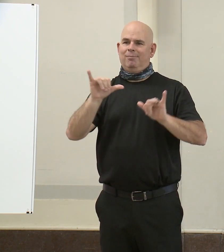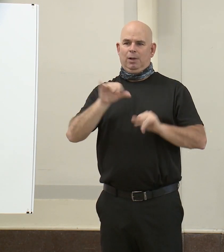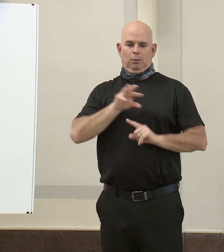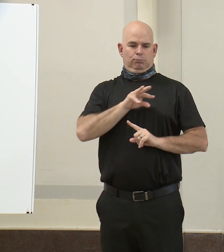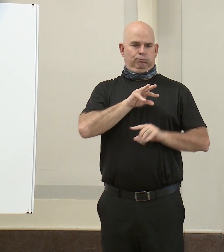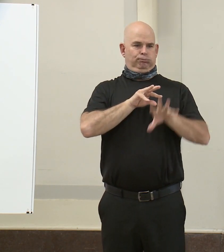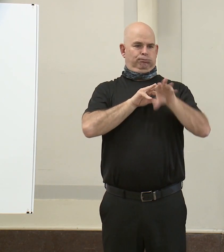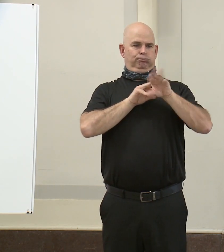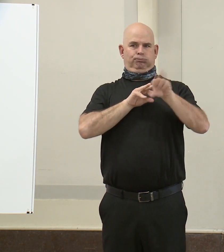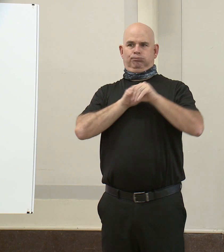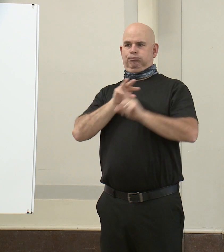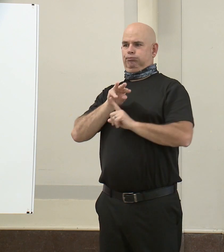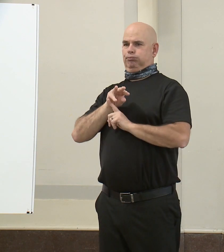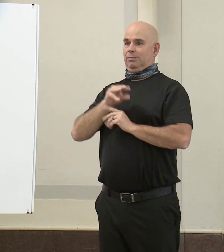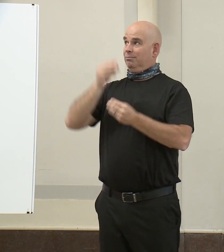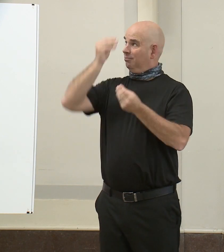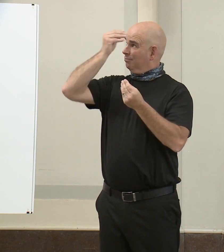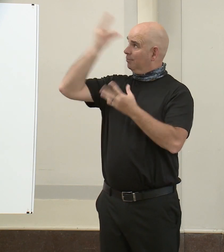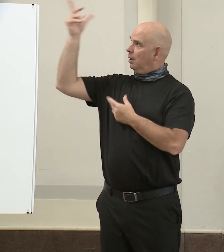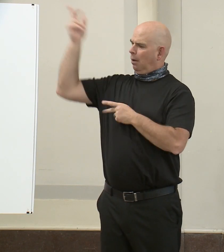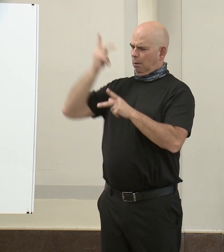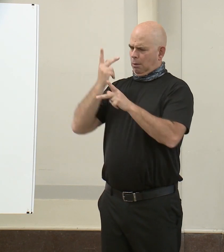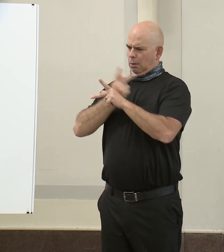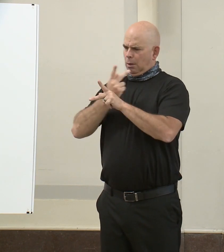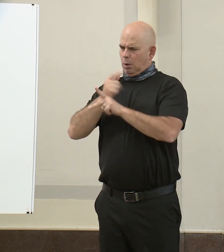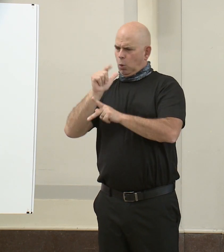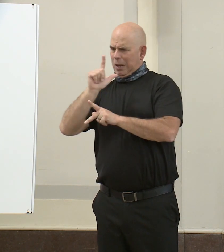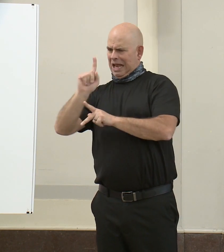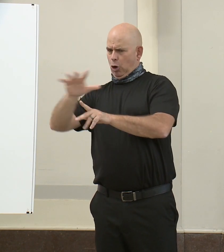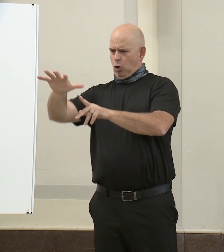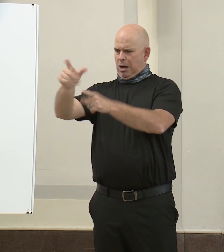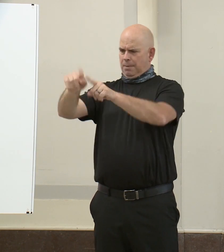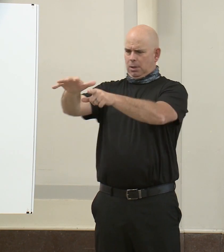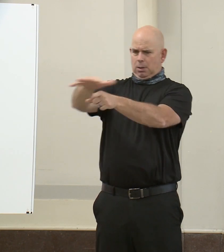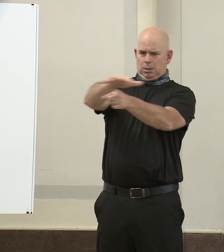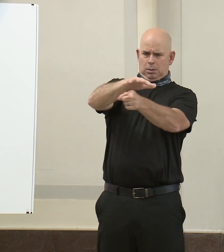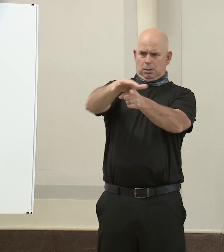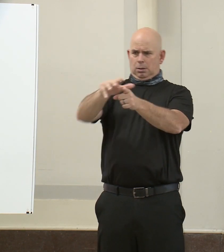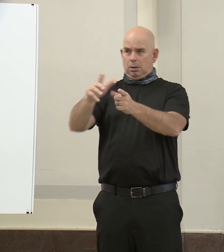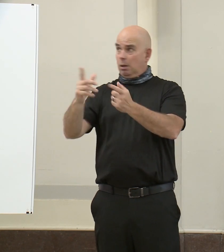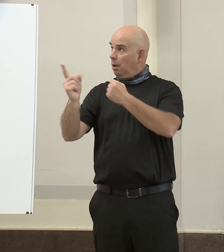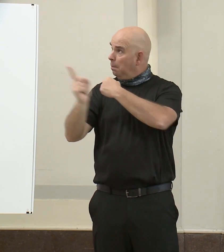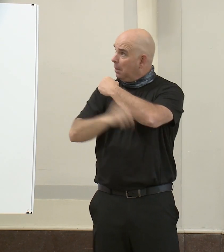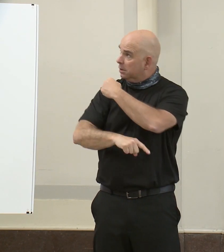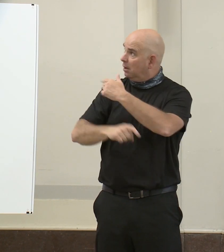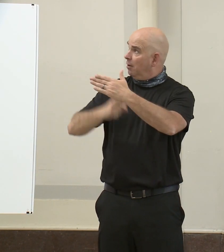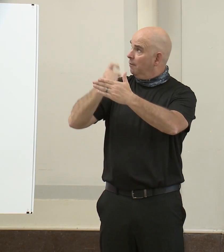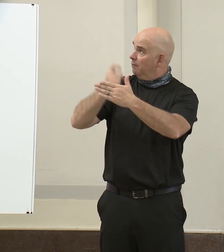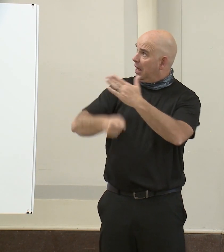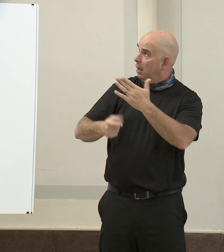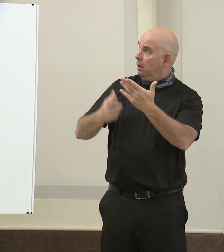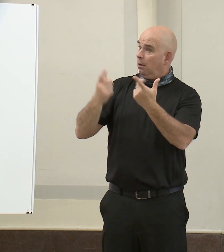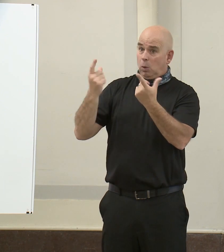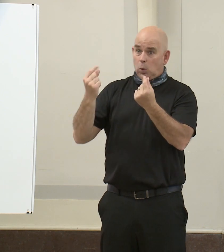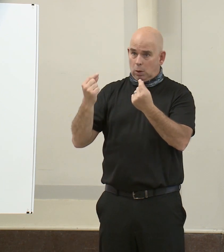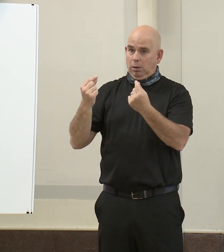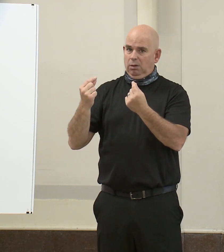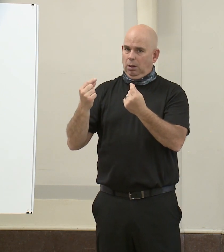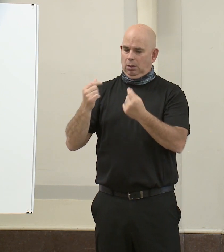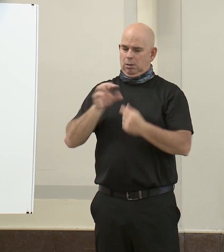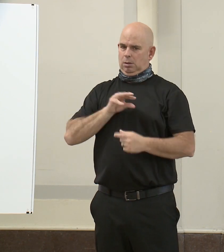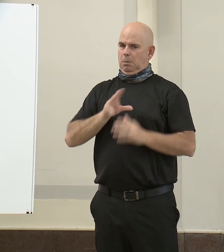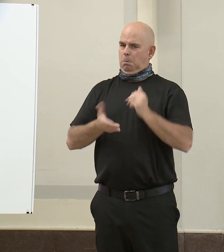the appropriate violation and take the appropriate enforcement action at the appropriate time. But we are asking